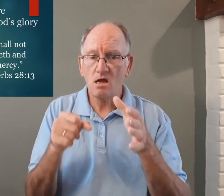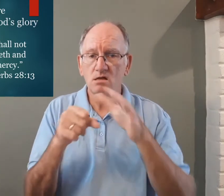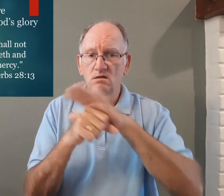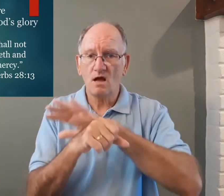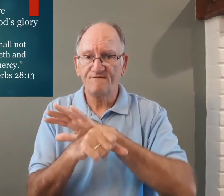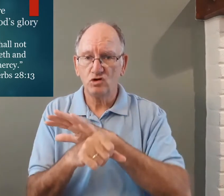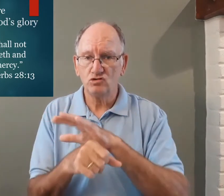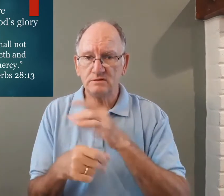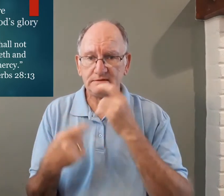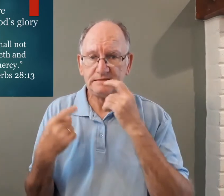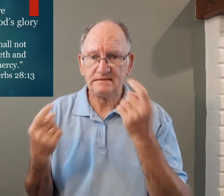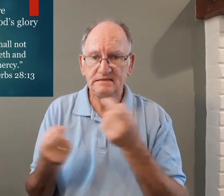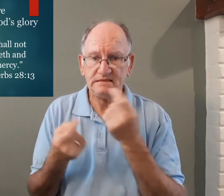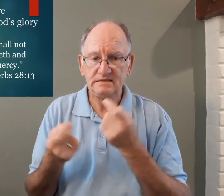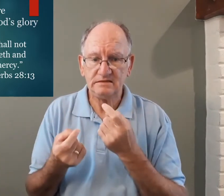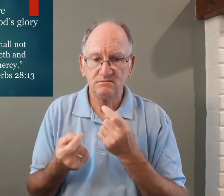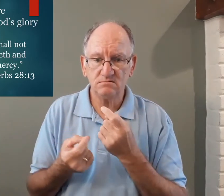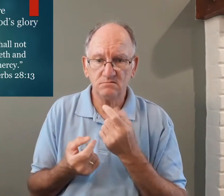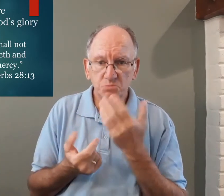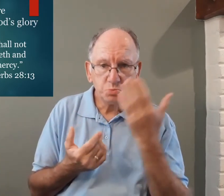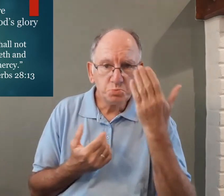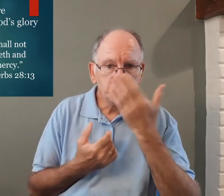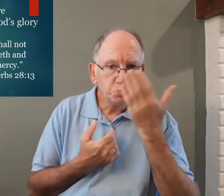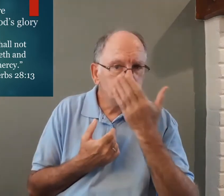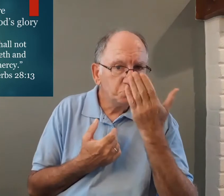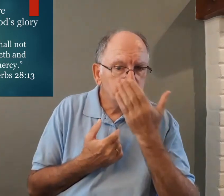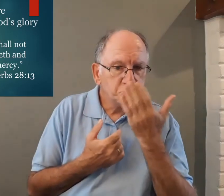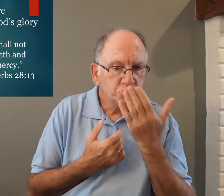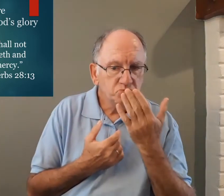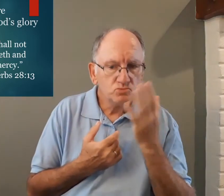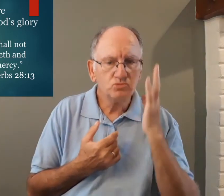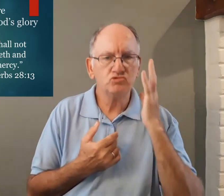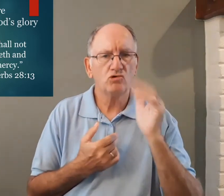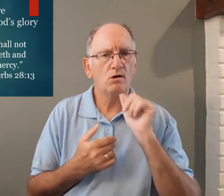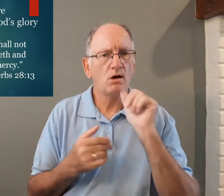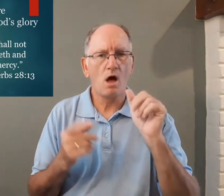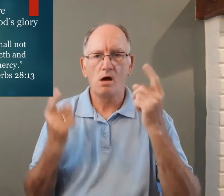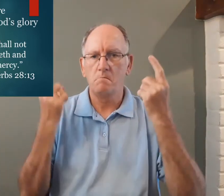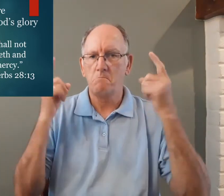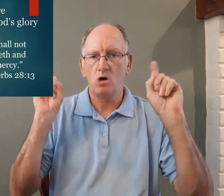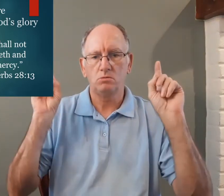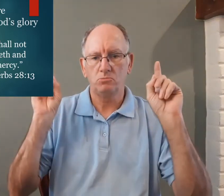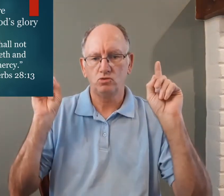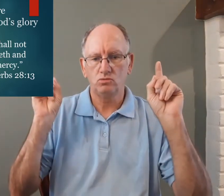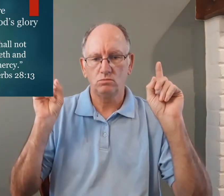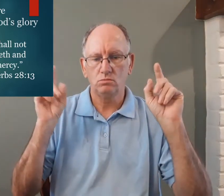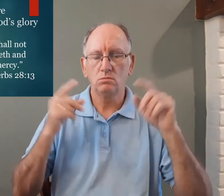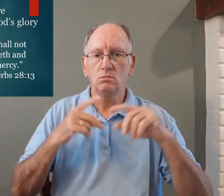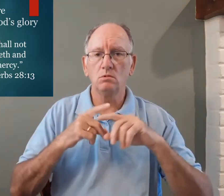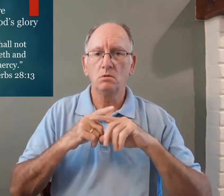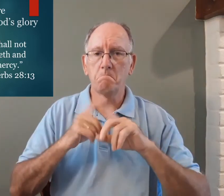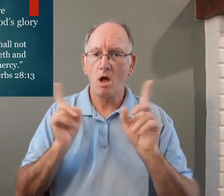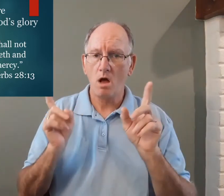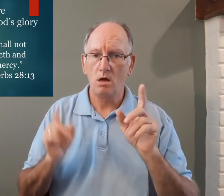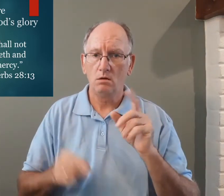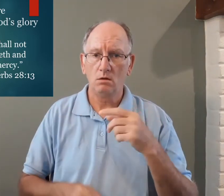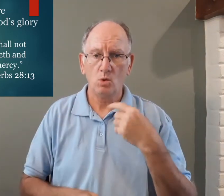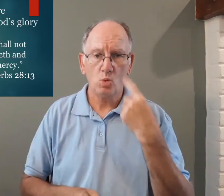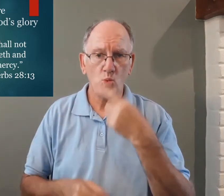he that covereth his sins so sin in hiding shall not